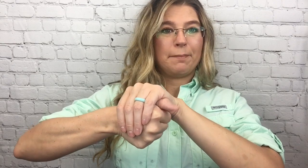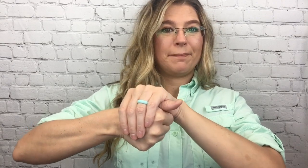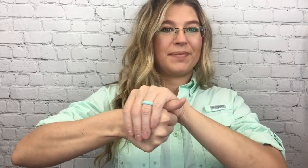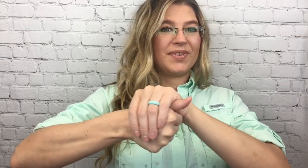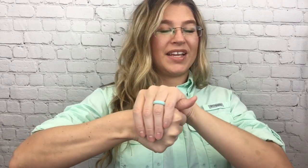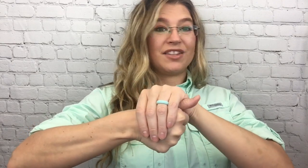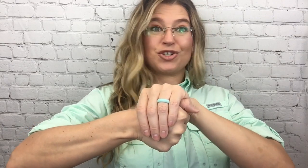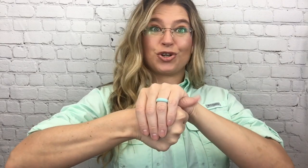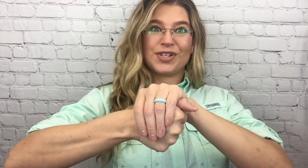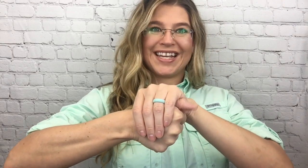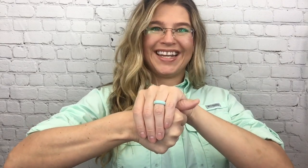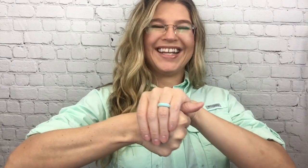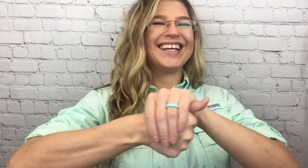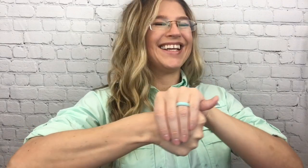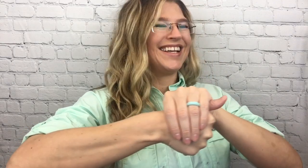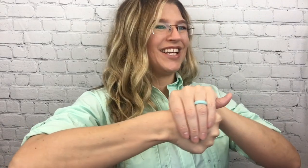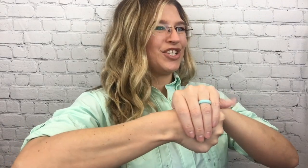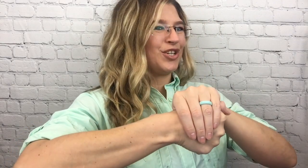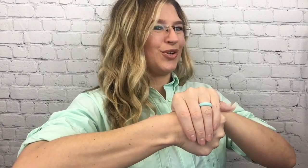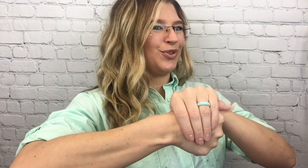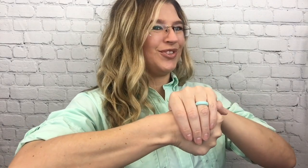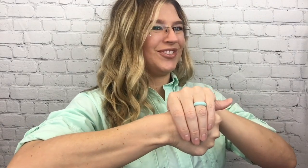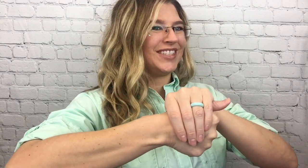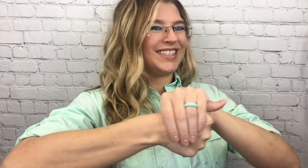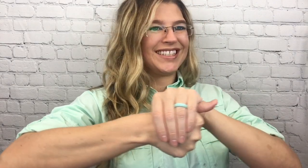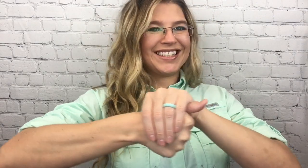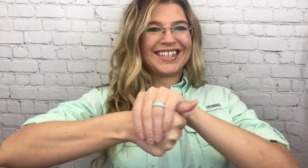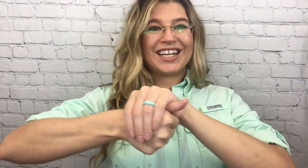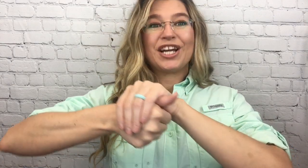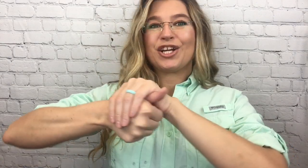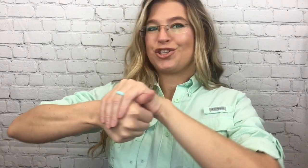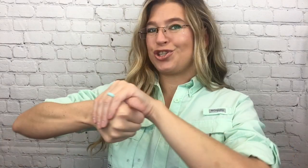like the turtle's head. Turtle. Turtle.